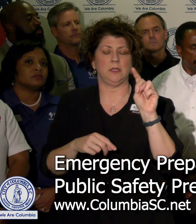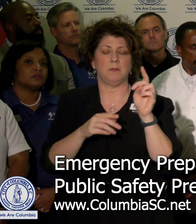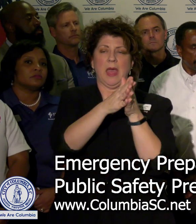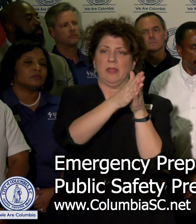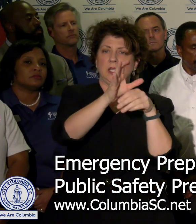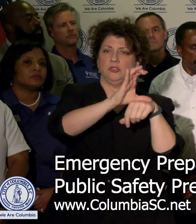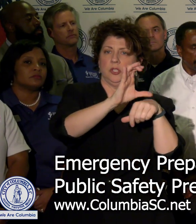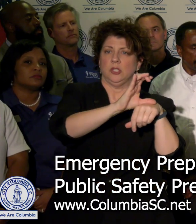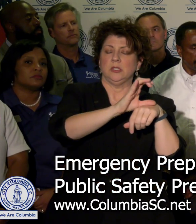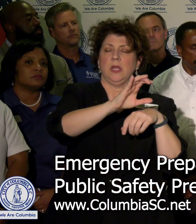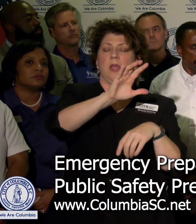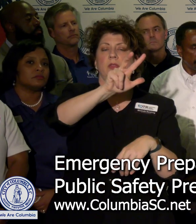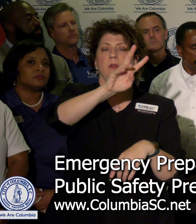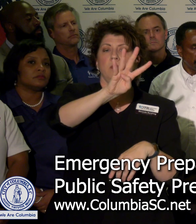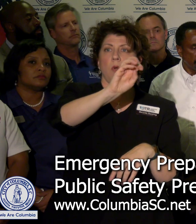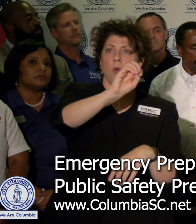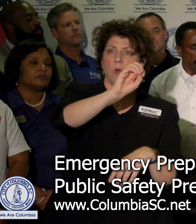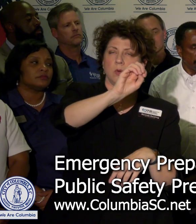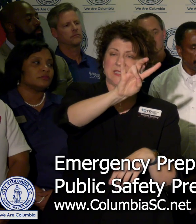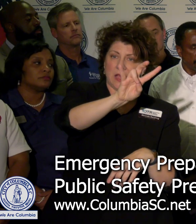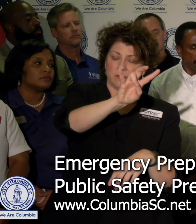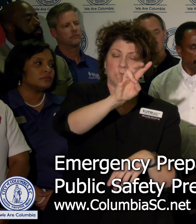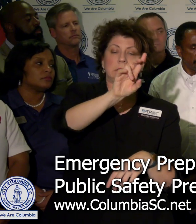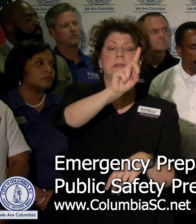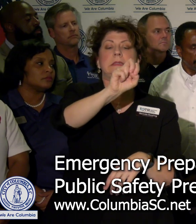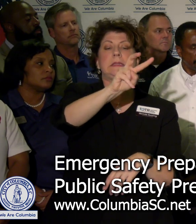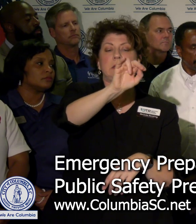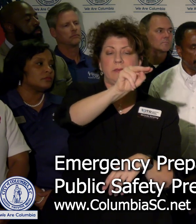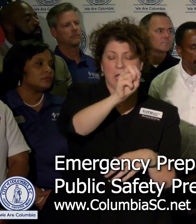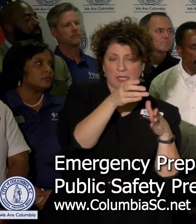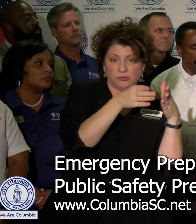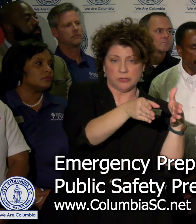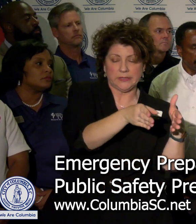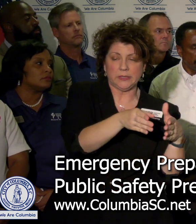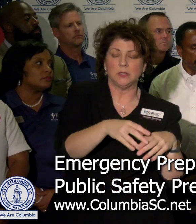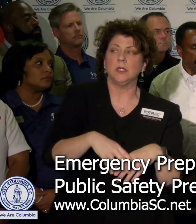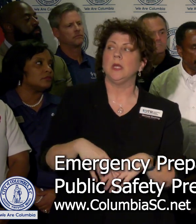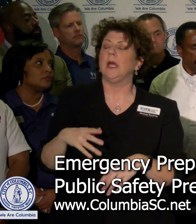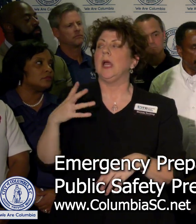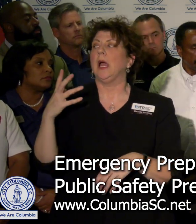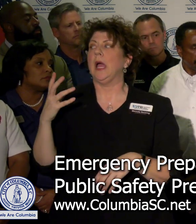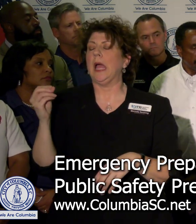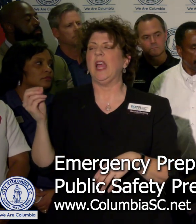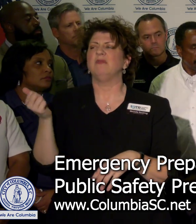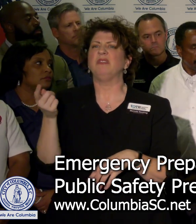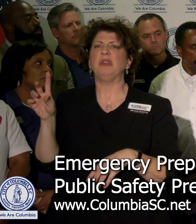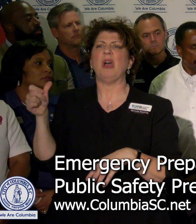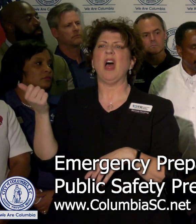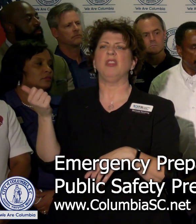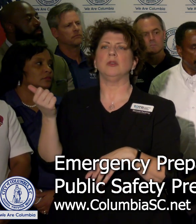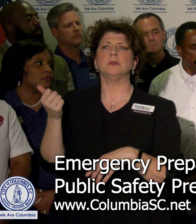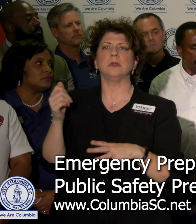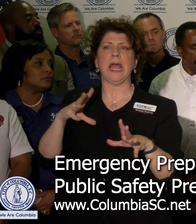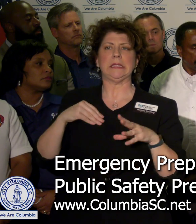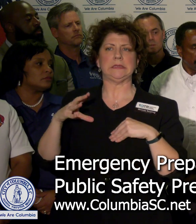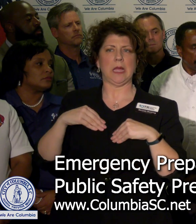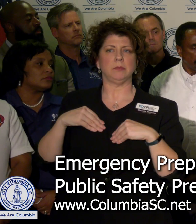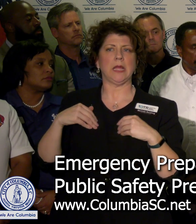3407 Divine Street, and a couple of them are pet friendly.